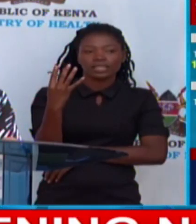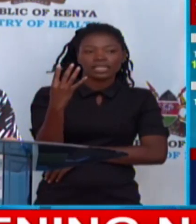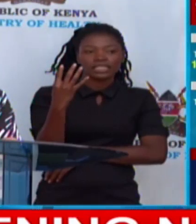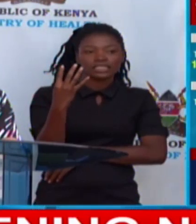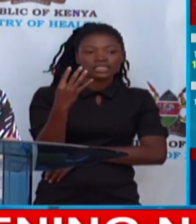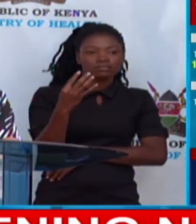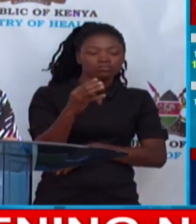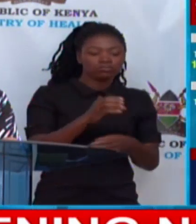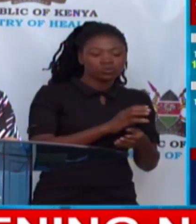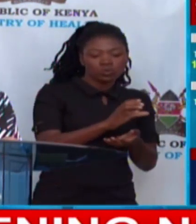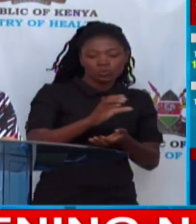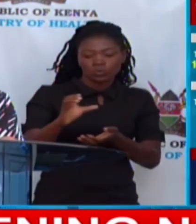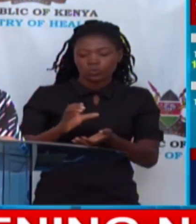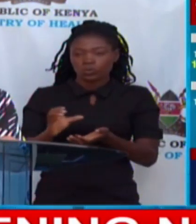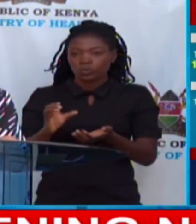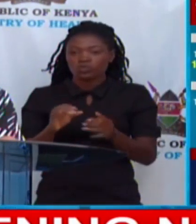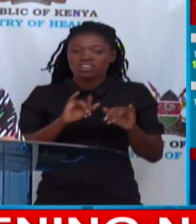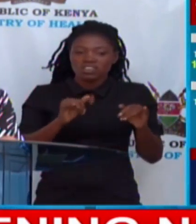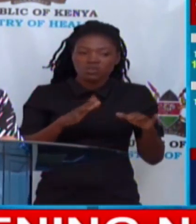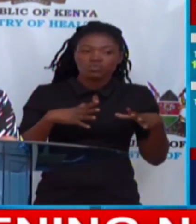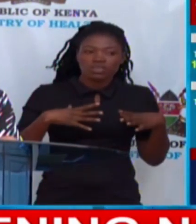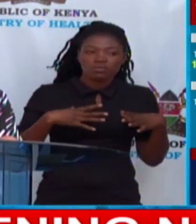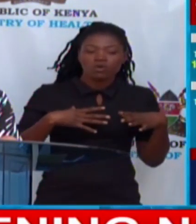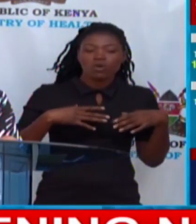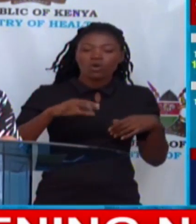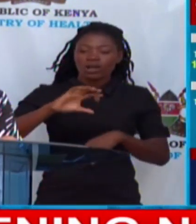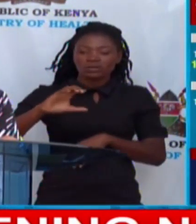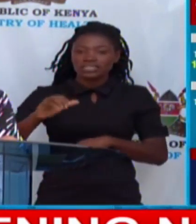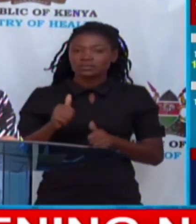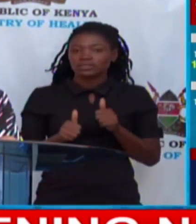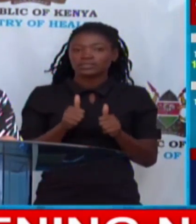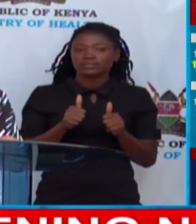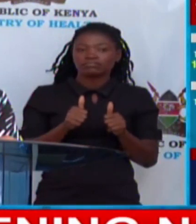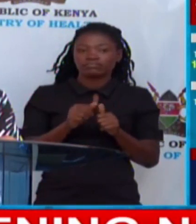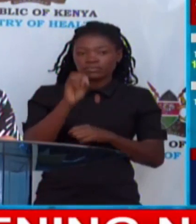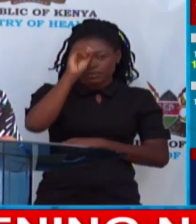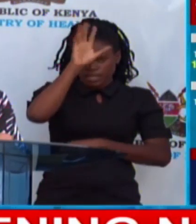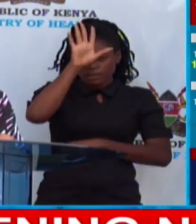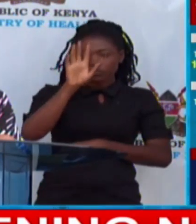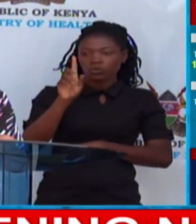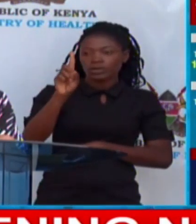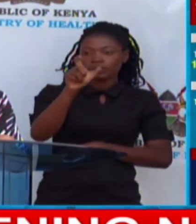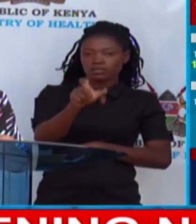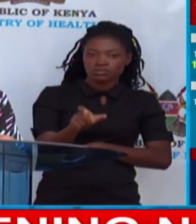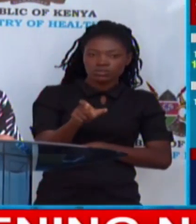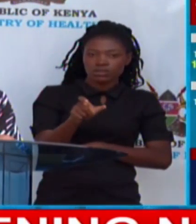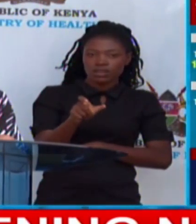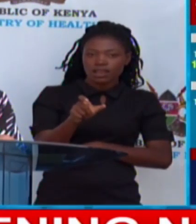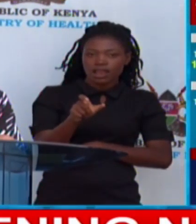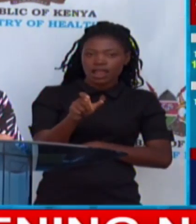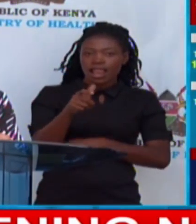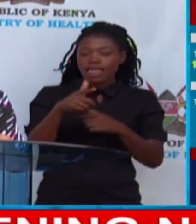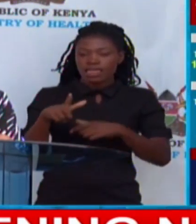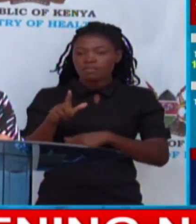of the new cases according to their counties is as follows. Kiambu 1, Laikipia